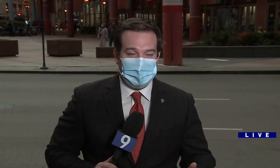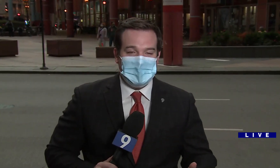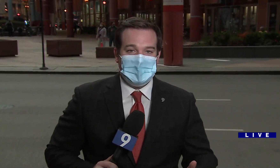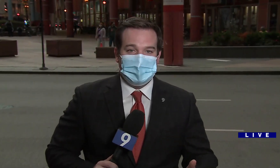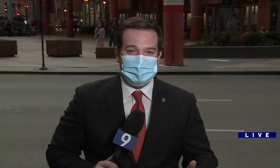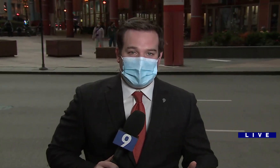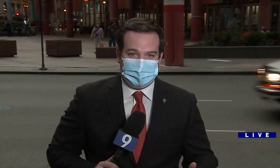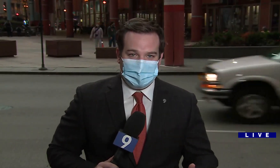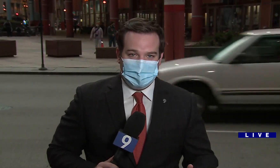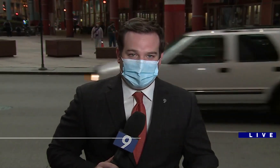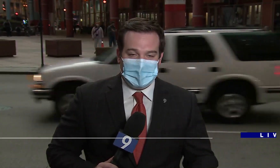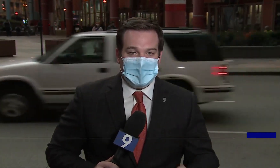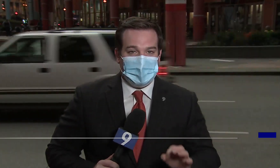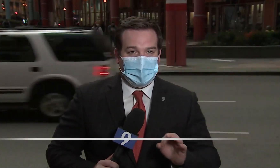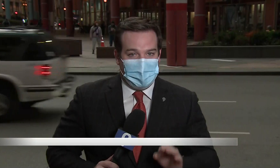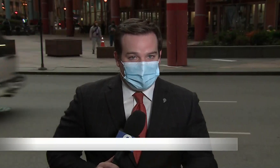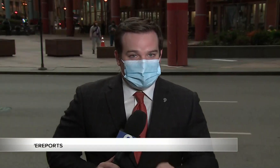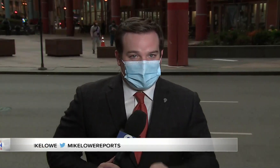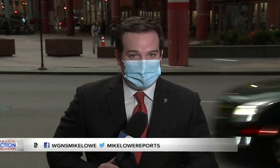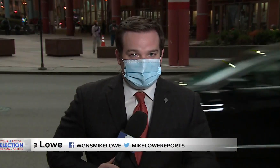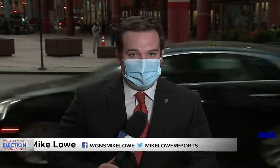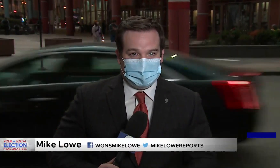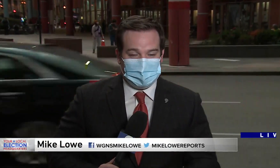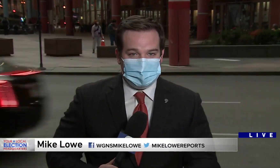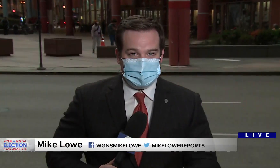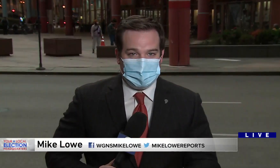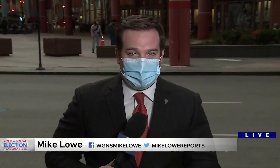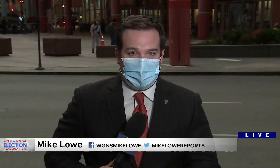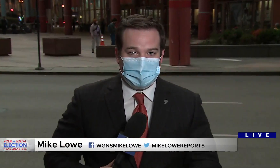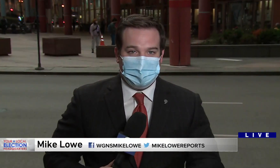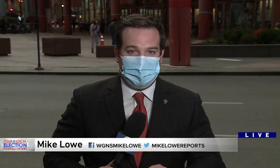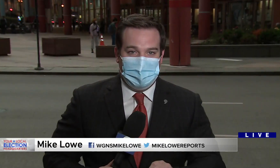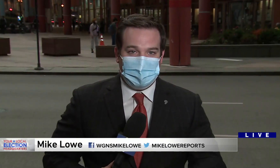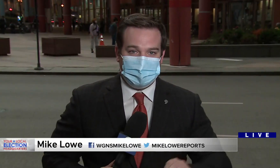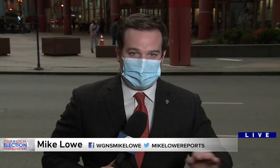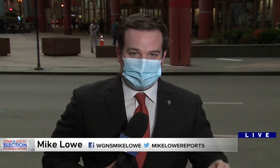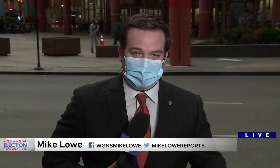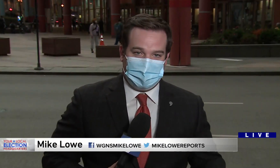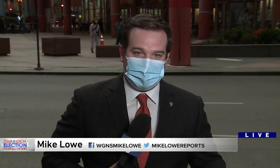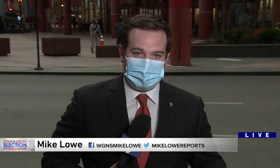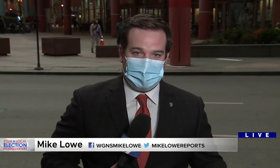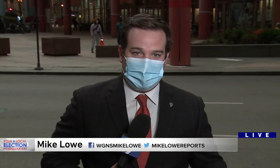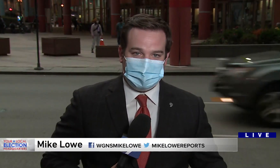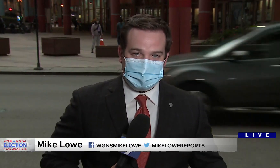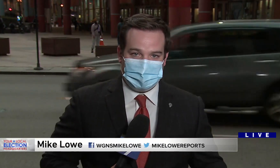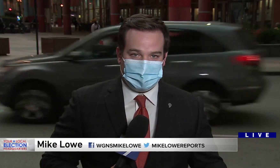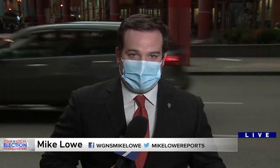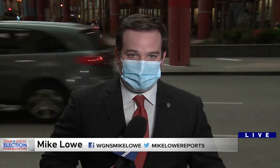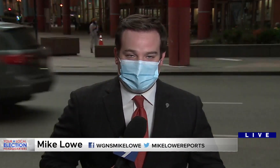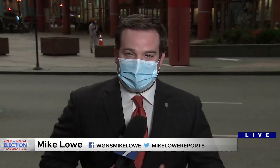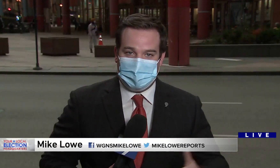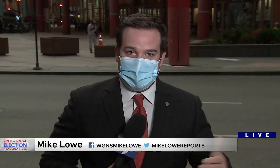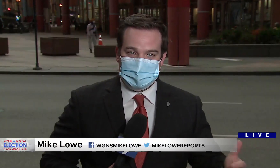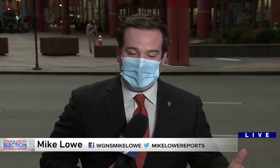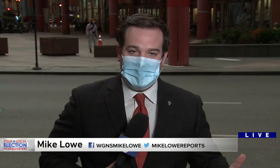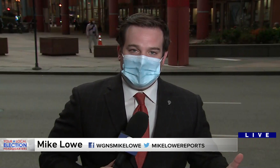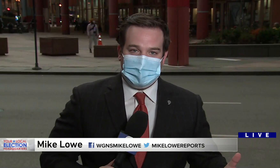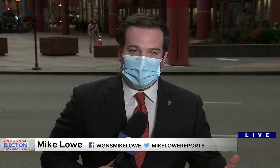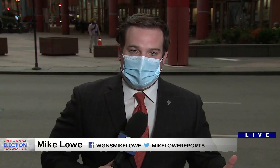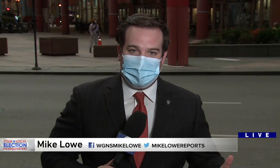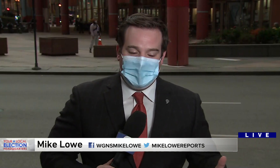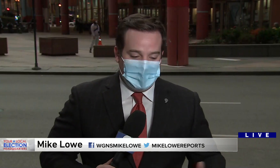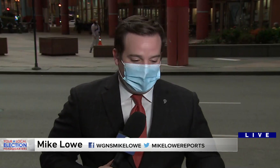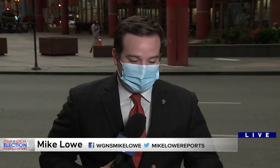abruptly this afternoon. November 17th is the so-called veto session of the state legislature. That's when lawmakers